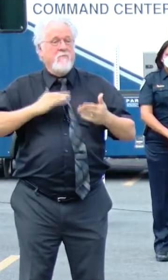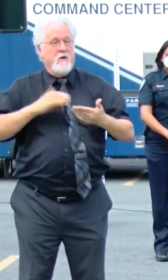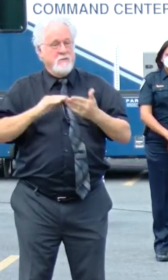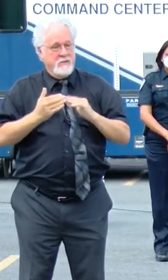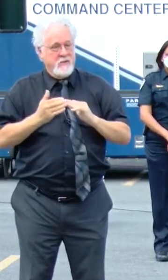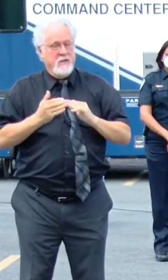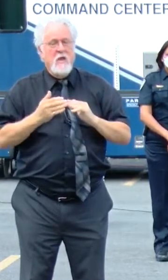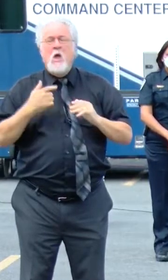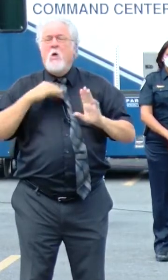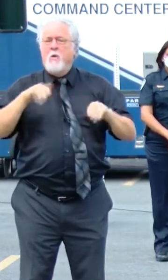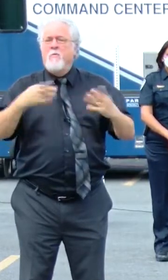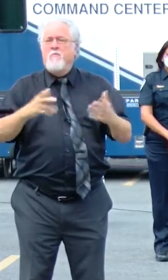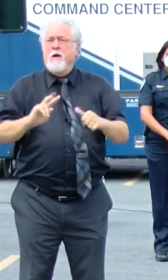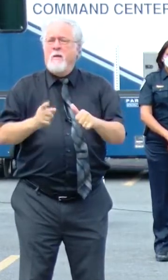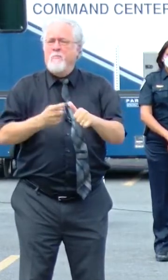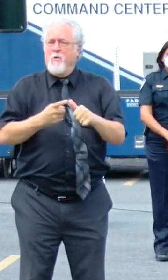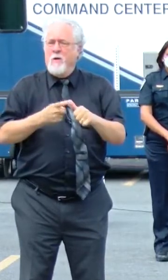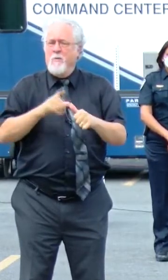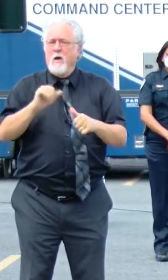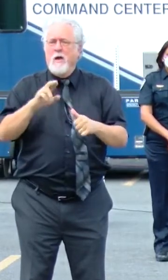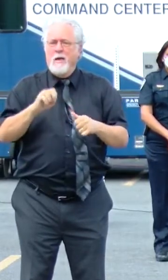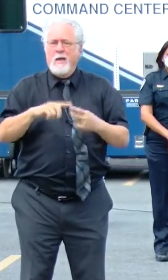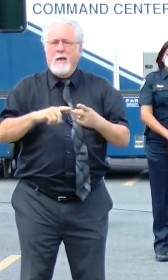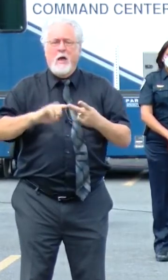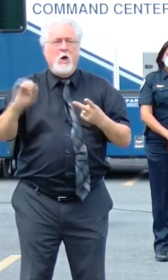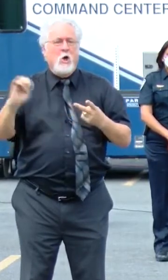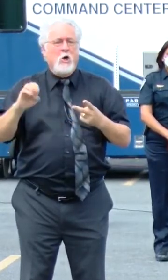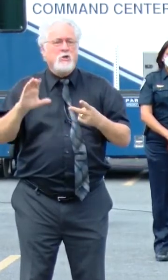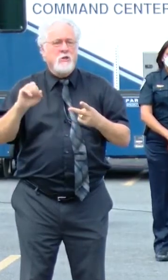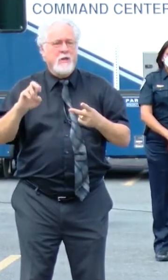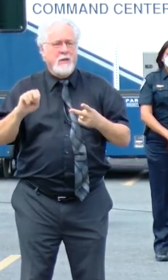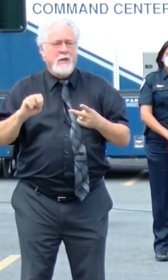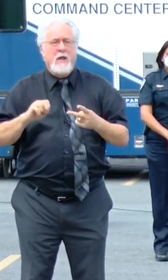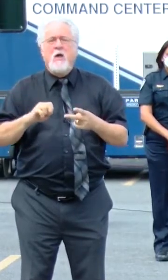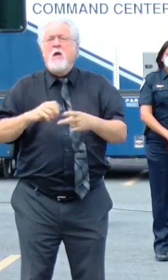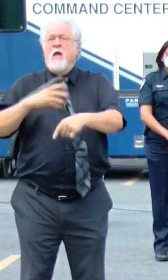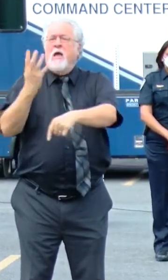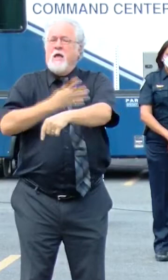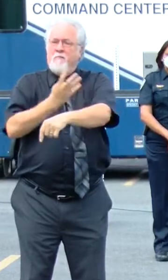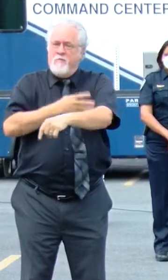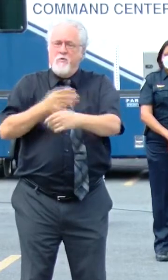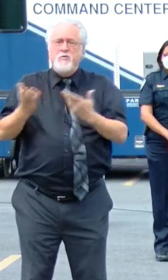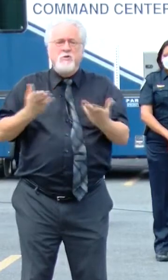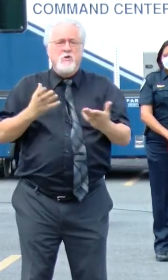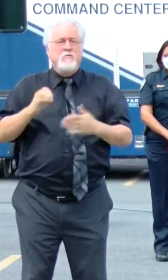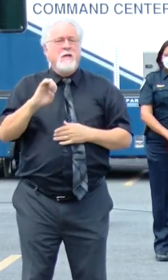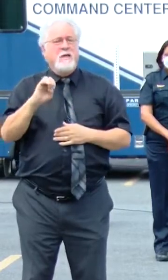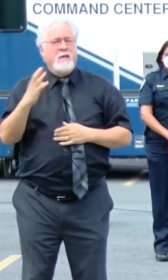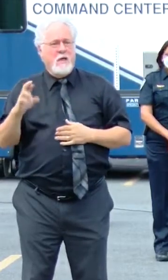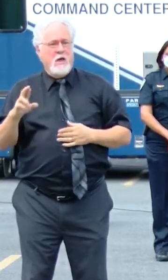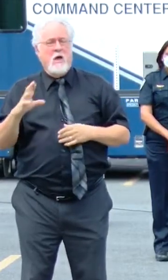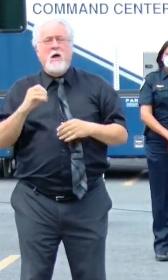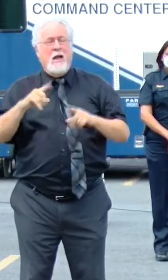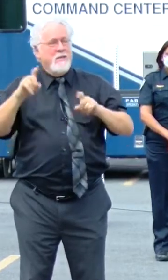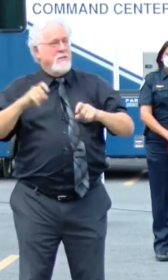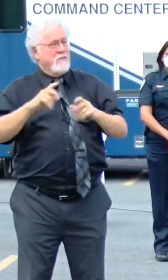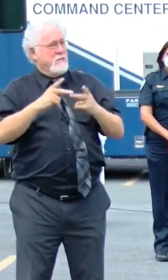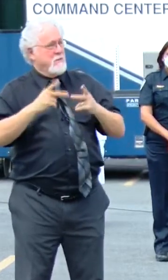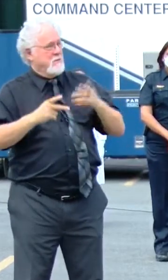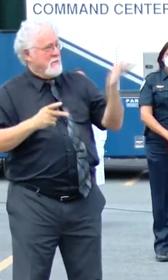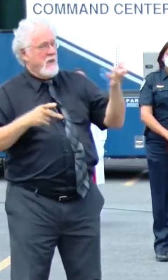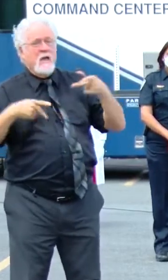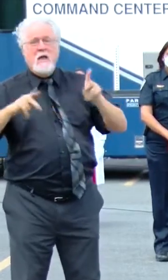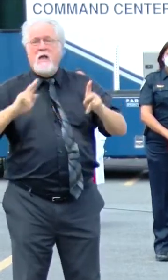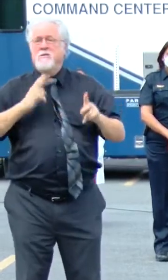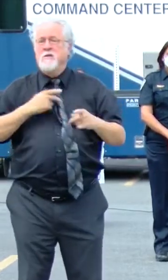We provide primary care, urgent care, infusion services, as well as ER services here. And this testing site allows us